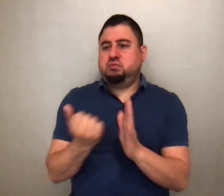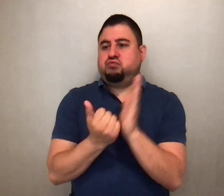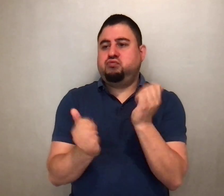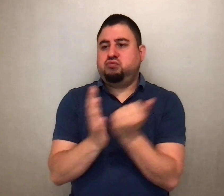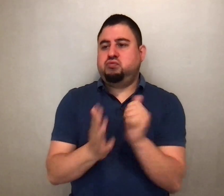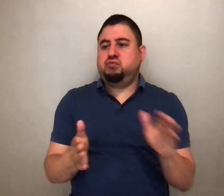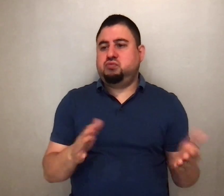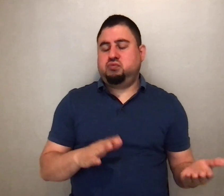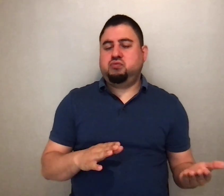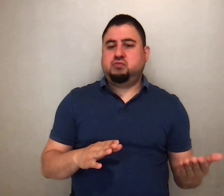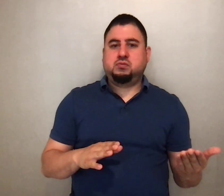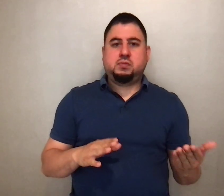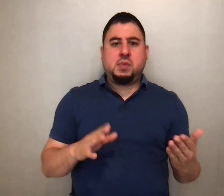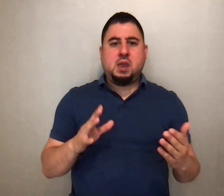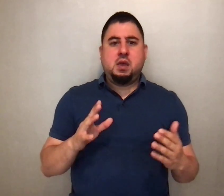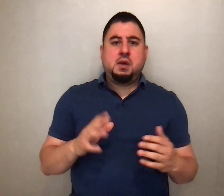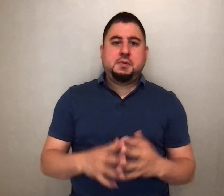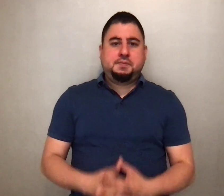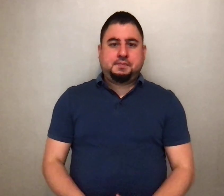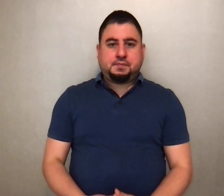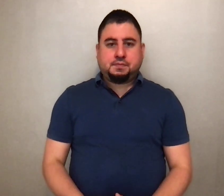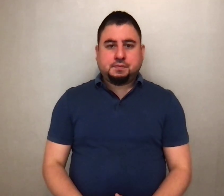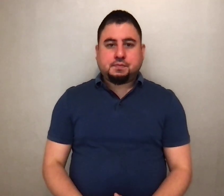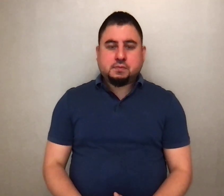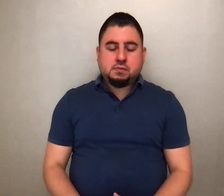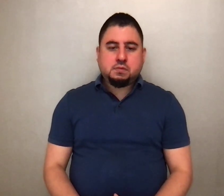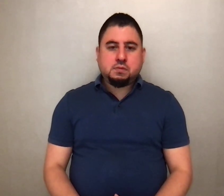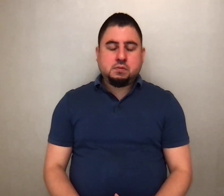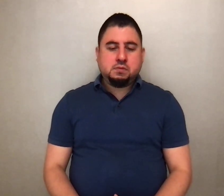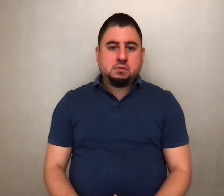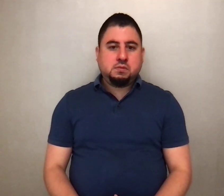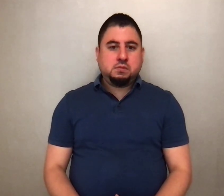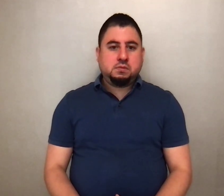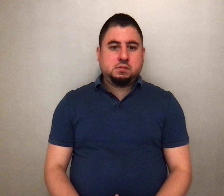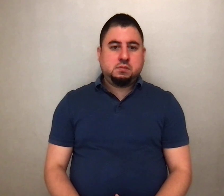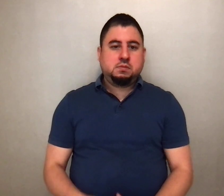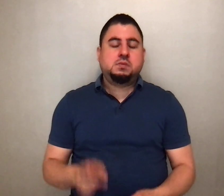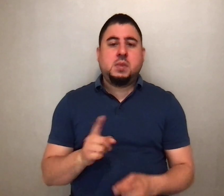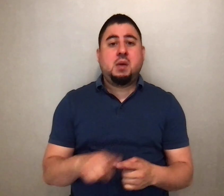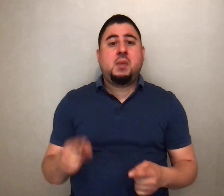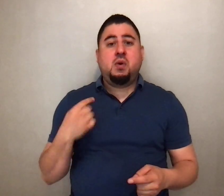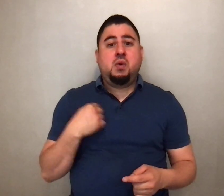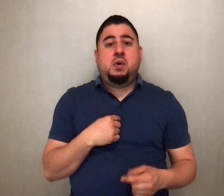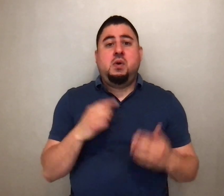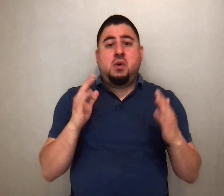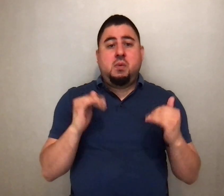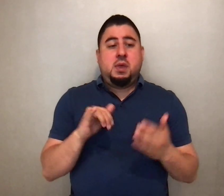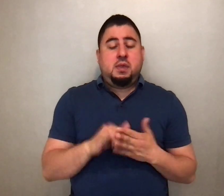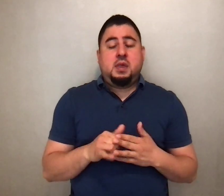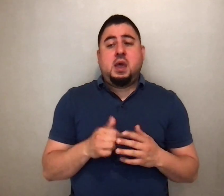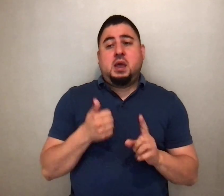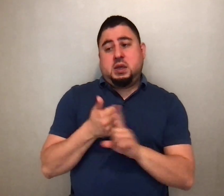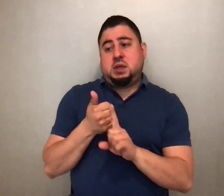death and crucified him. But we were hoping that he would be the one to redeem Israel.